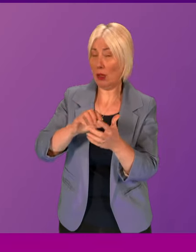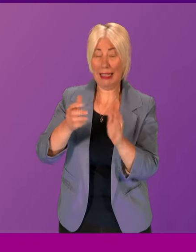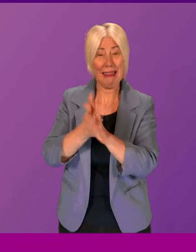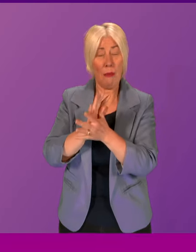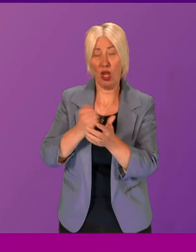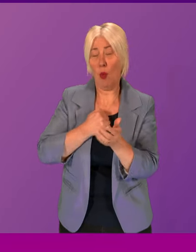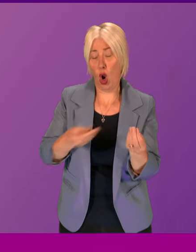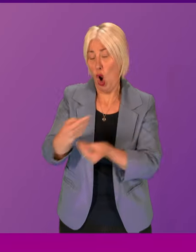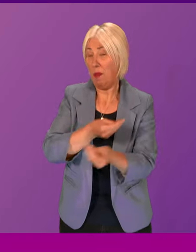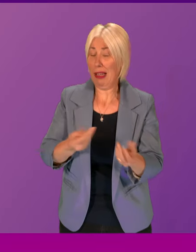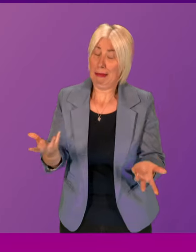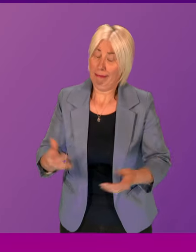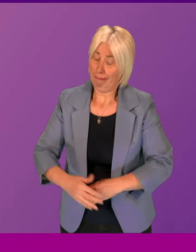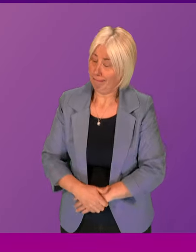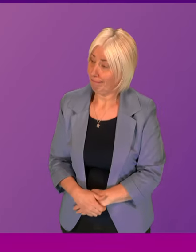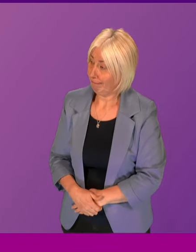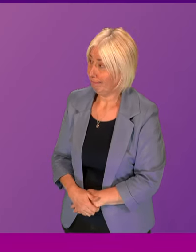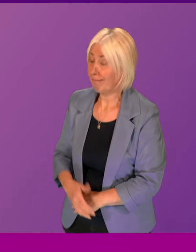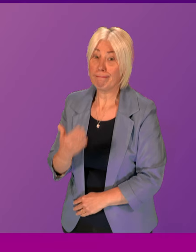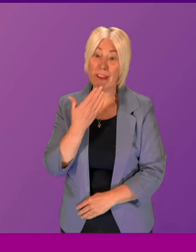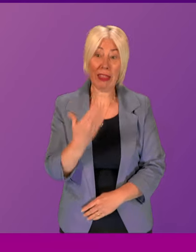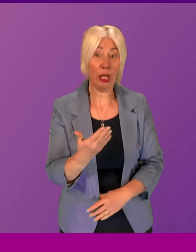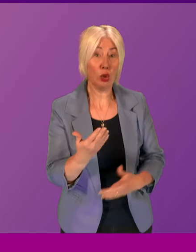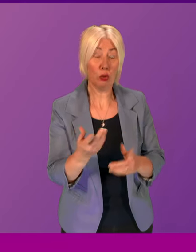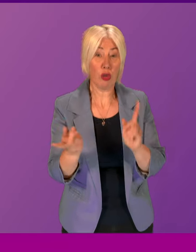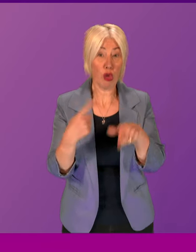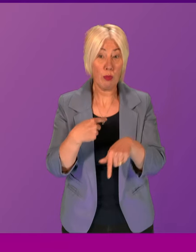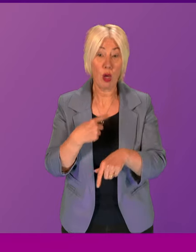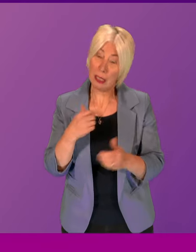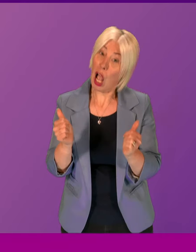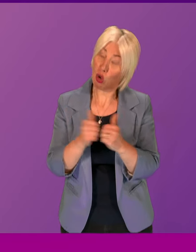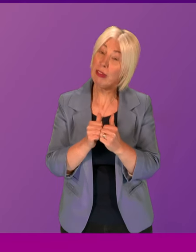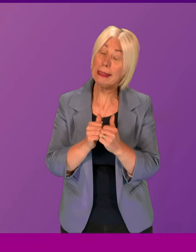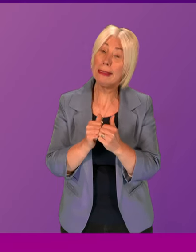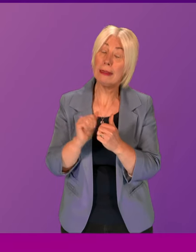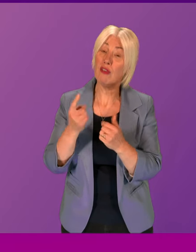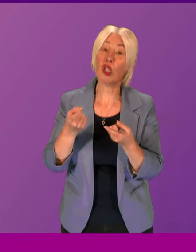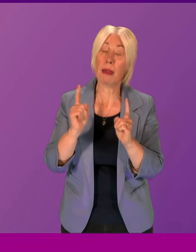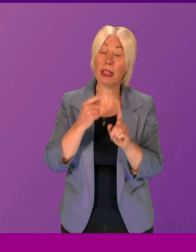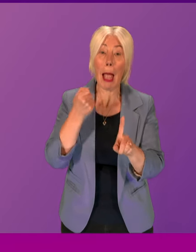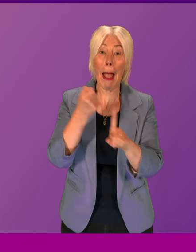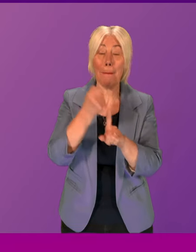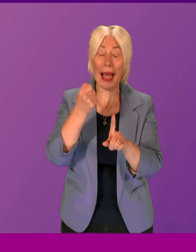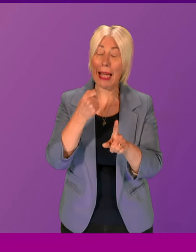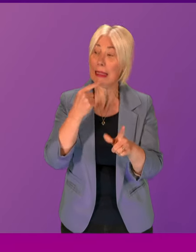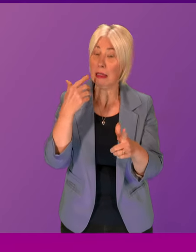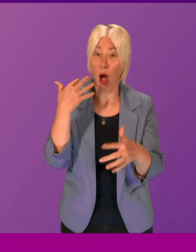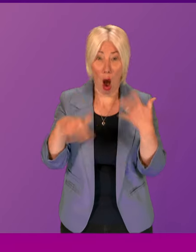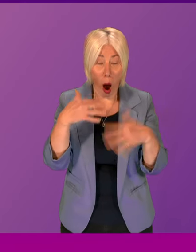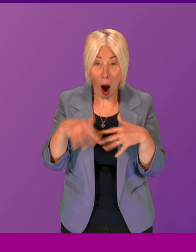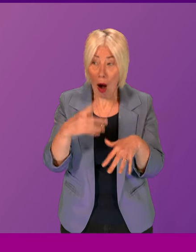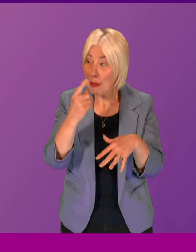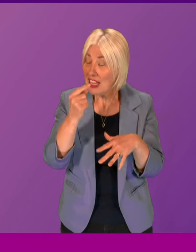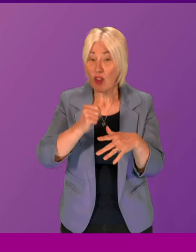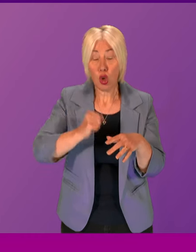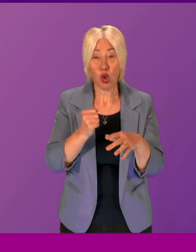Emma Harper. I thank the First Minister for that response. I agree with the First Minister about the impact and the harm that this will cause